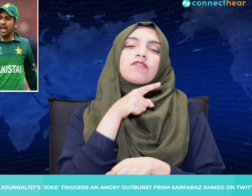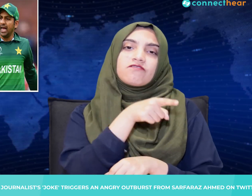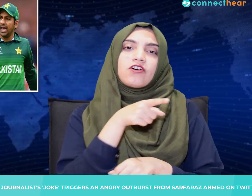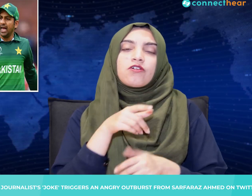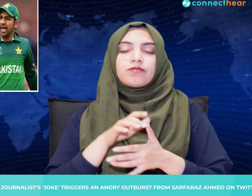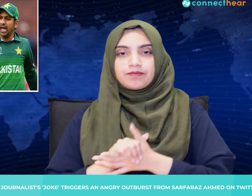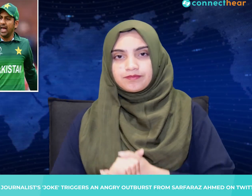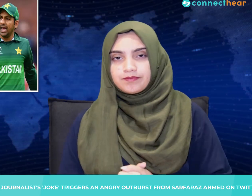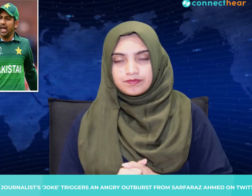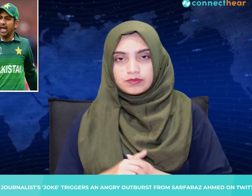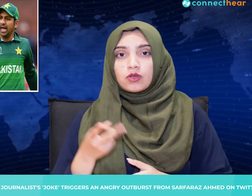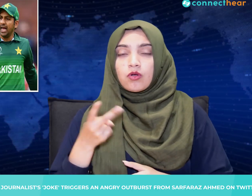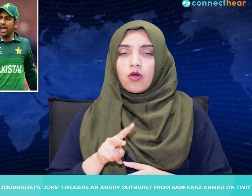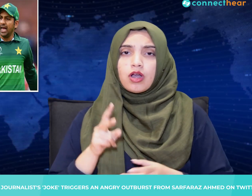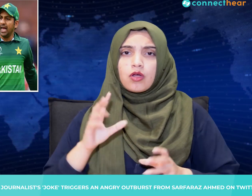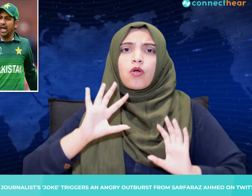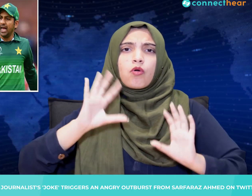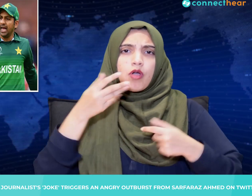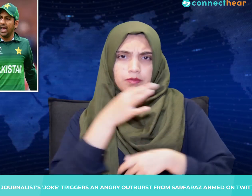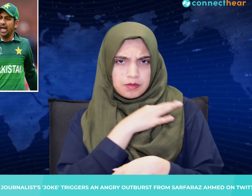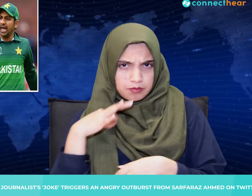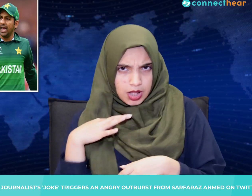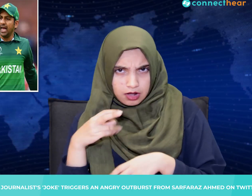did not force yourself into a personal conversation.